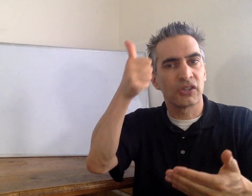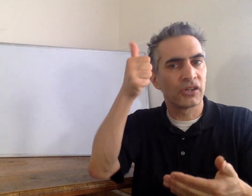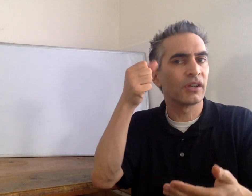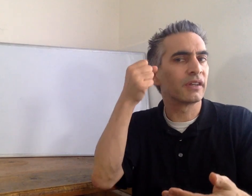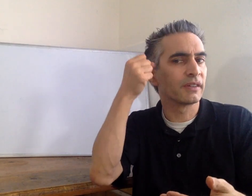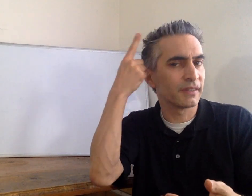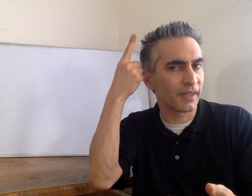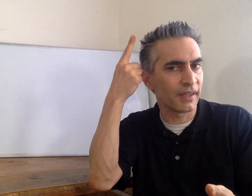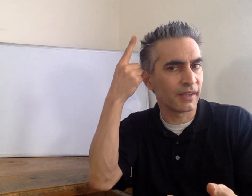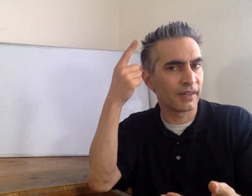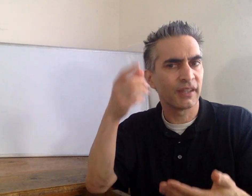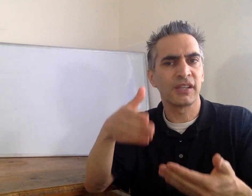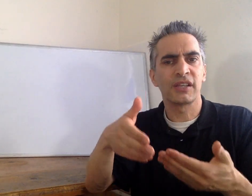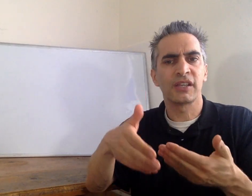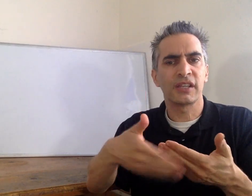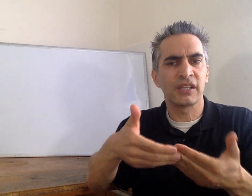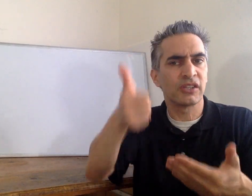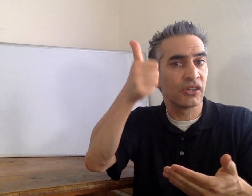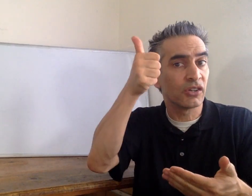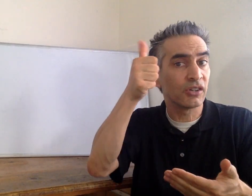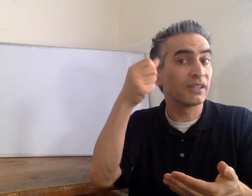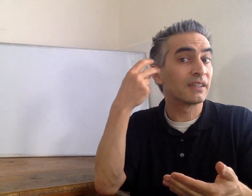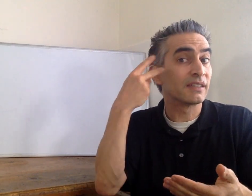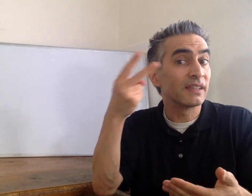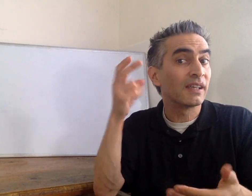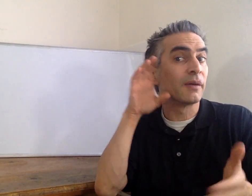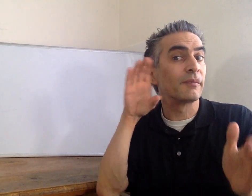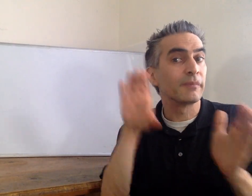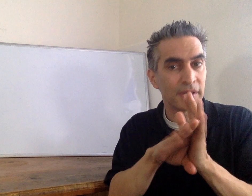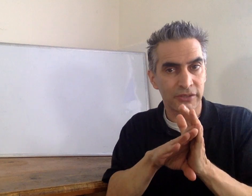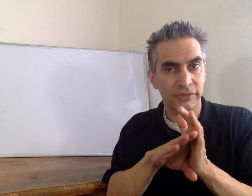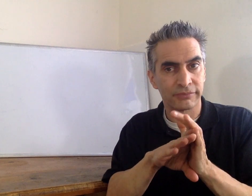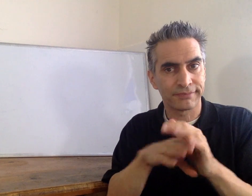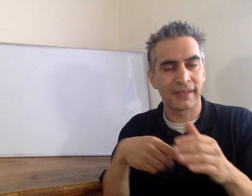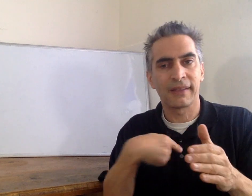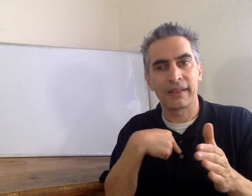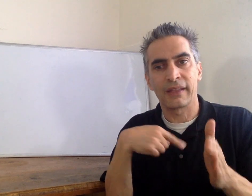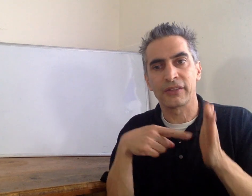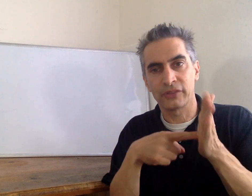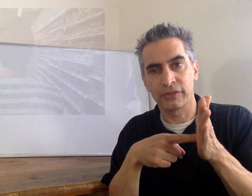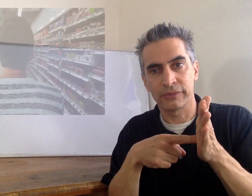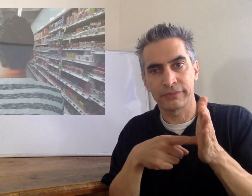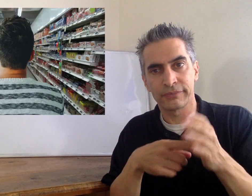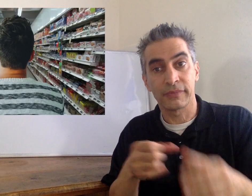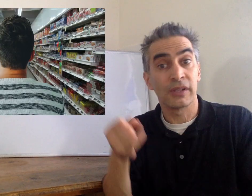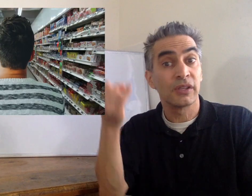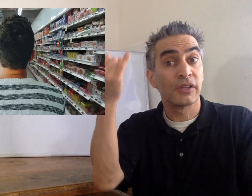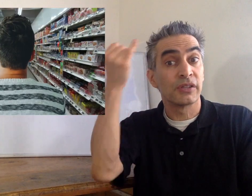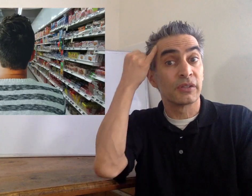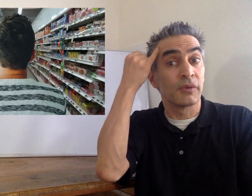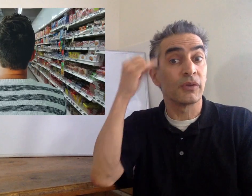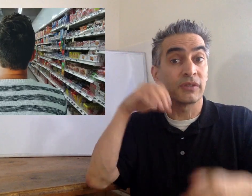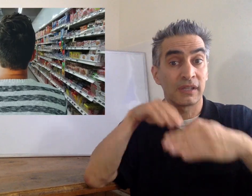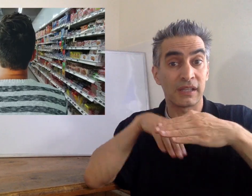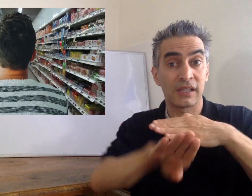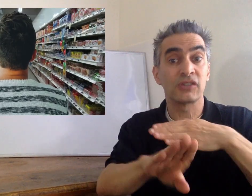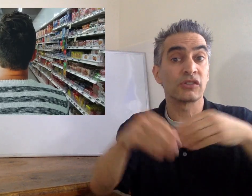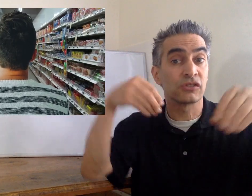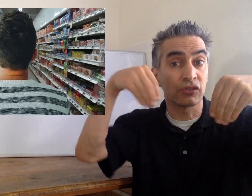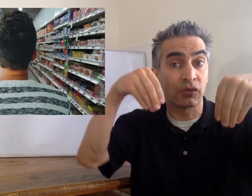Well, they're easier to understand and they're easier to visualize. Let me show you. If you'd